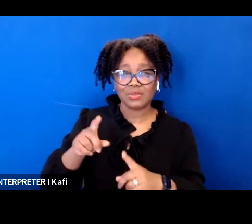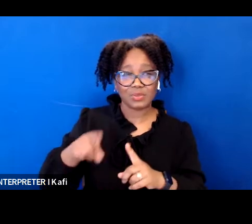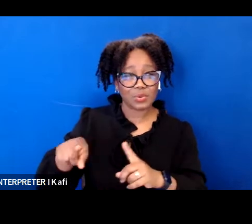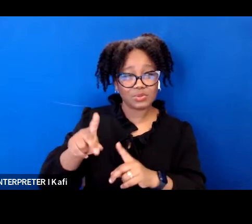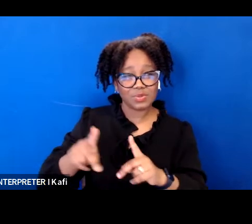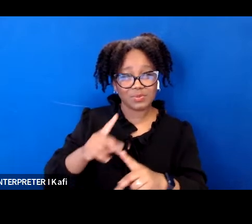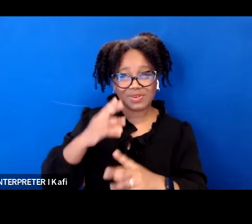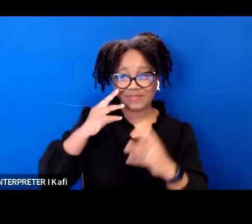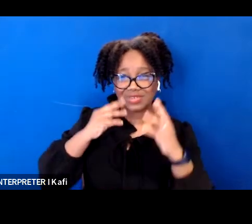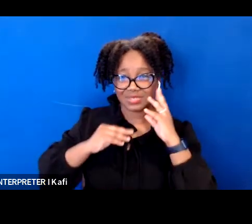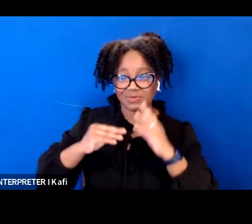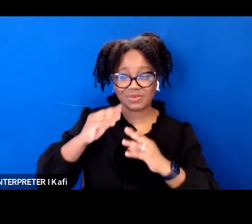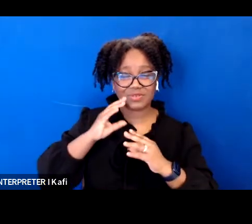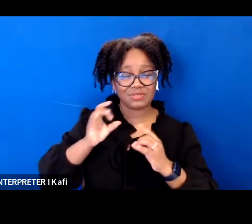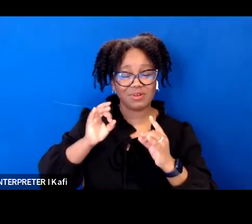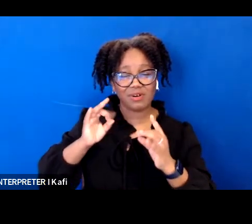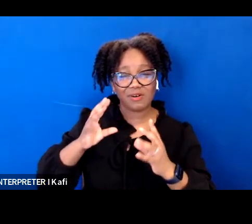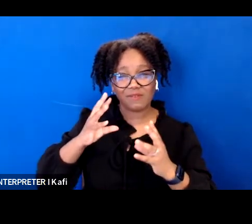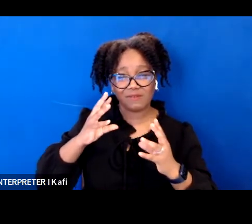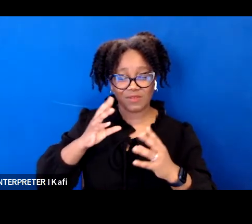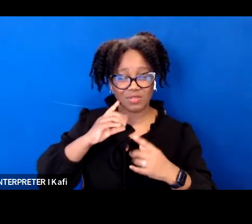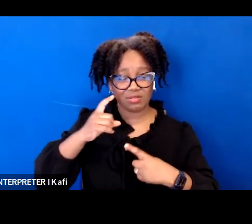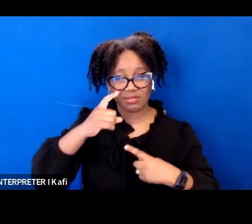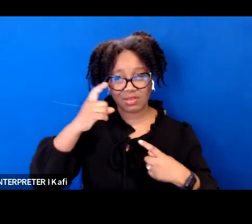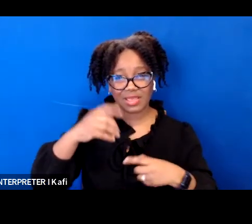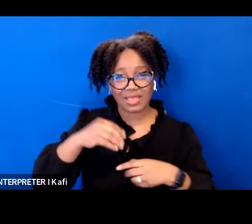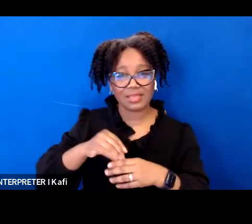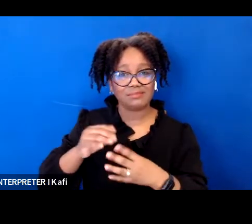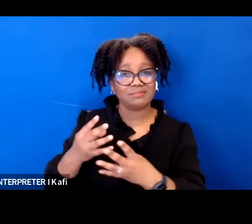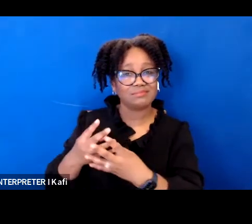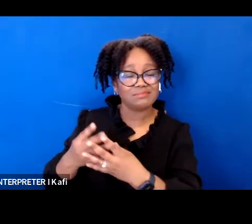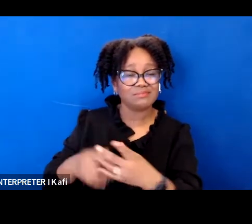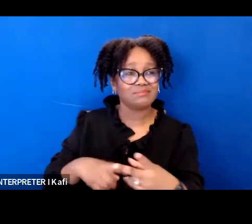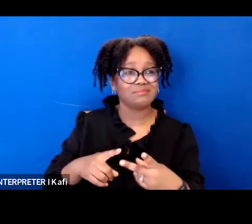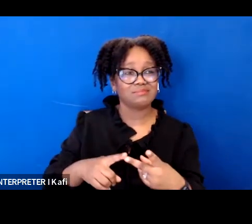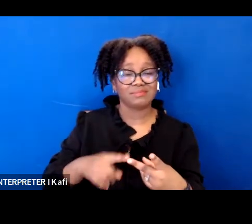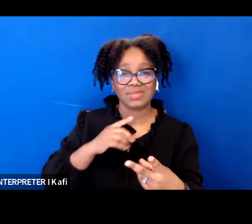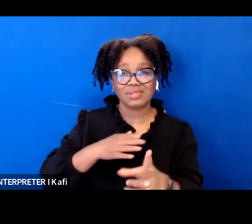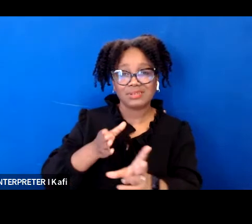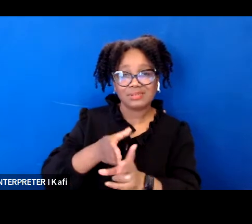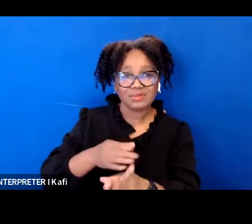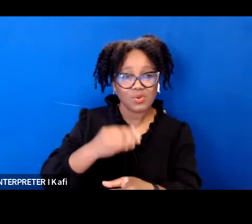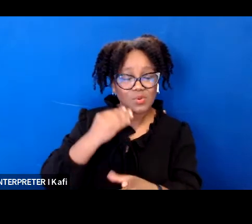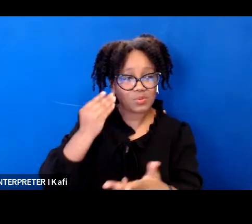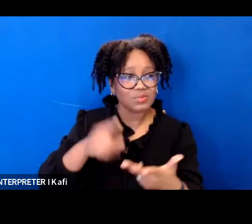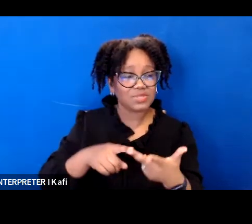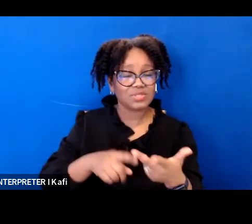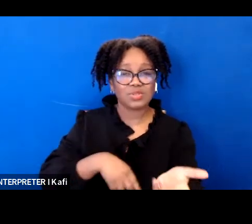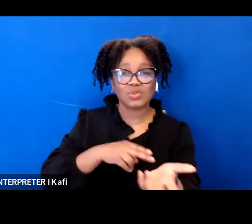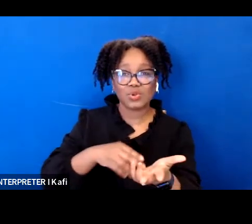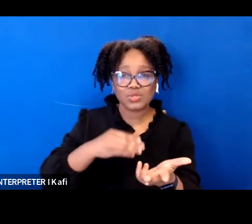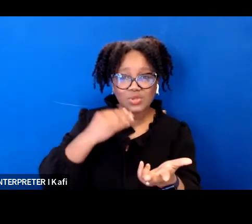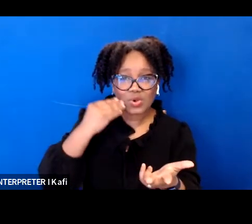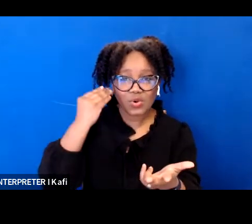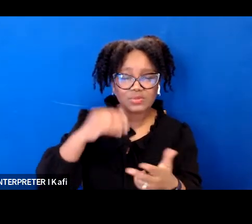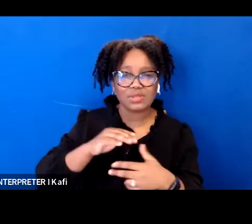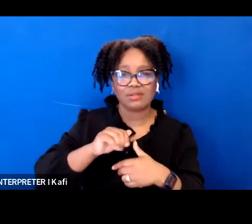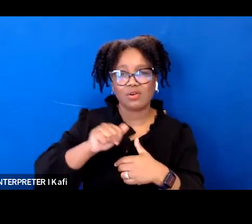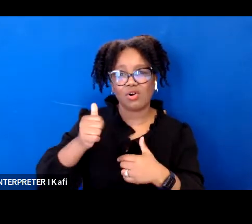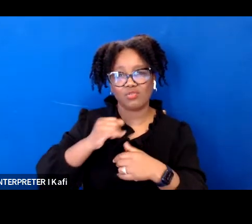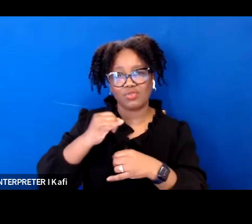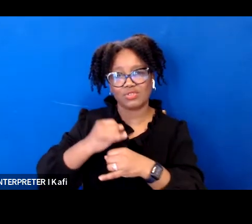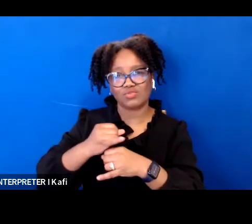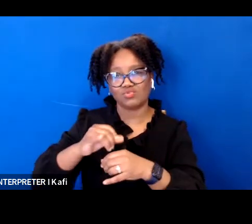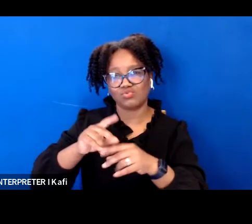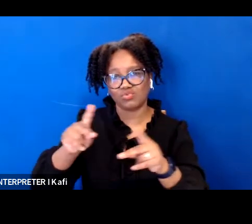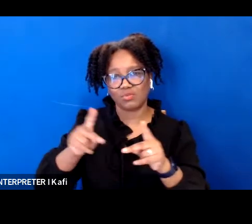prisons psychiatric institutions nursing homes and other places of confinement judge jackson has shown a commitment